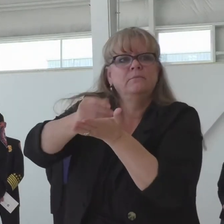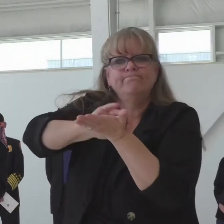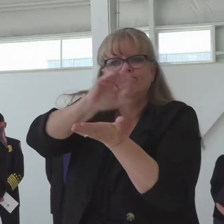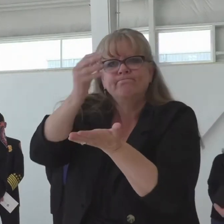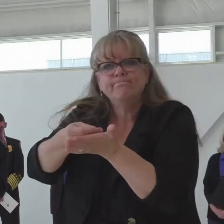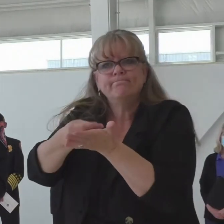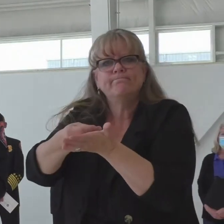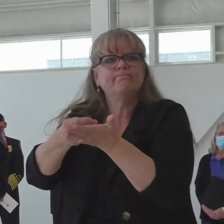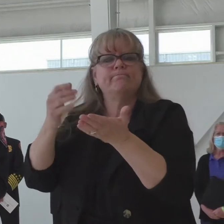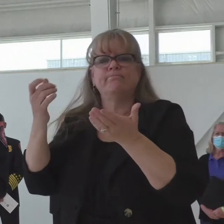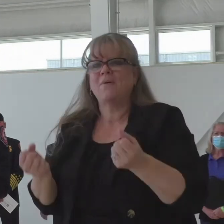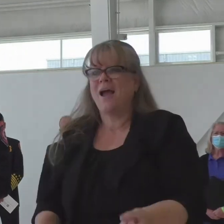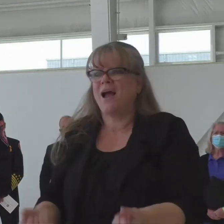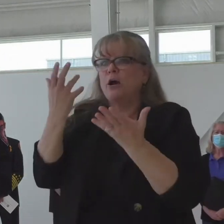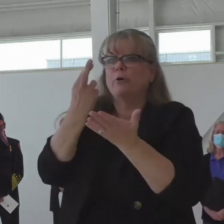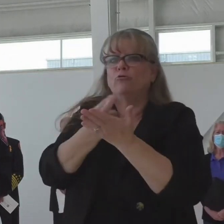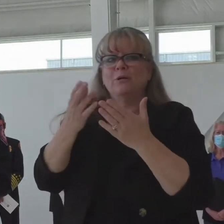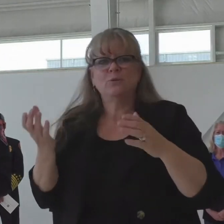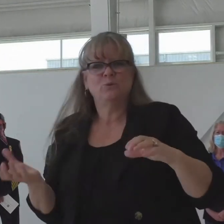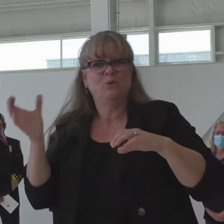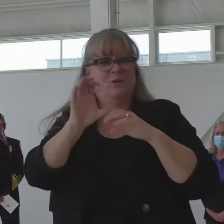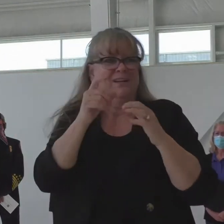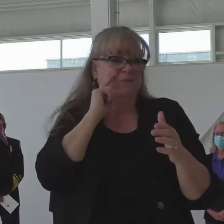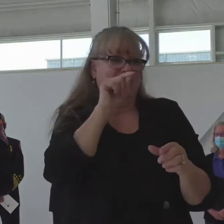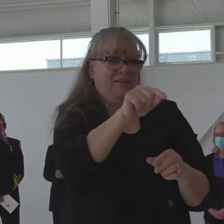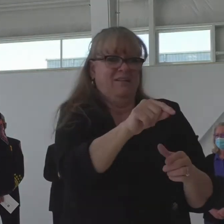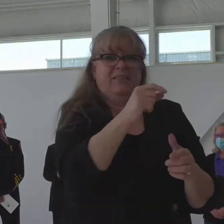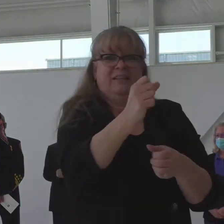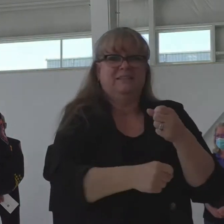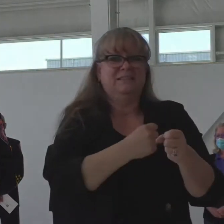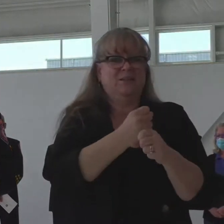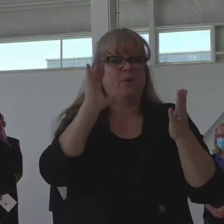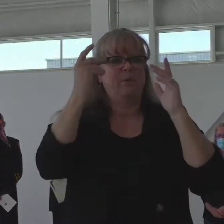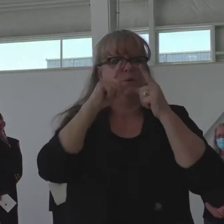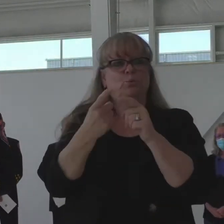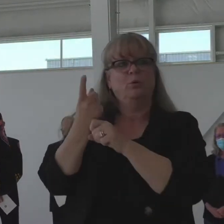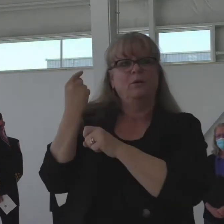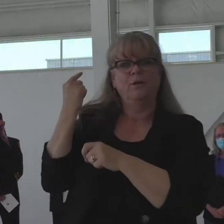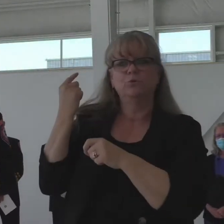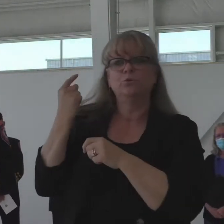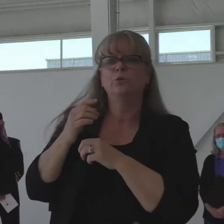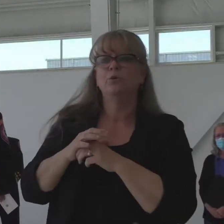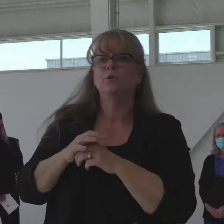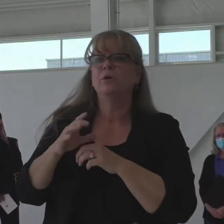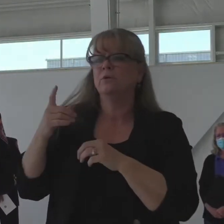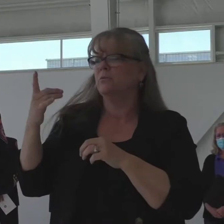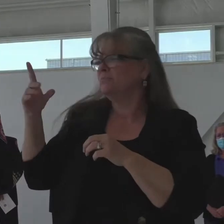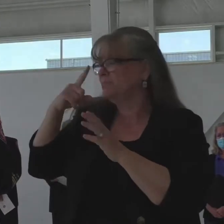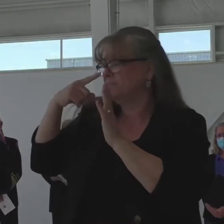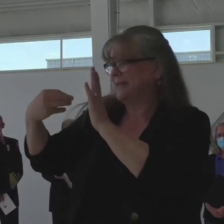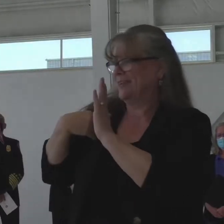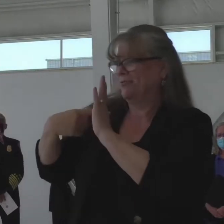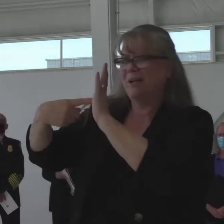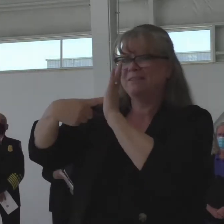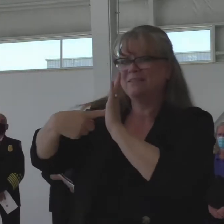to this year versus, say, last year, or a specific example of the new situation?